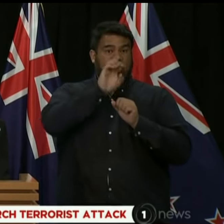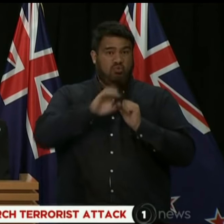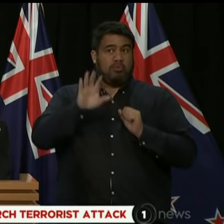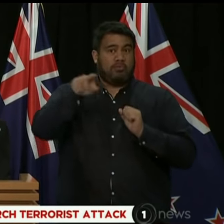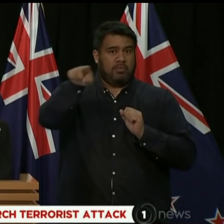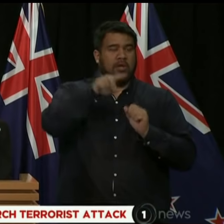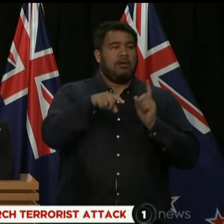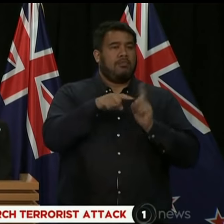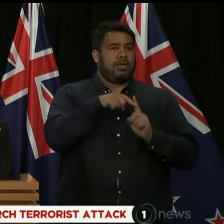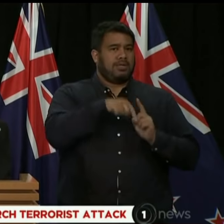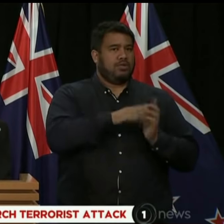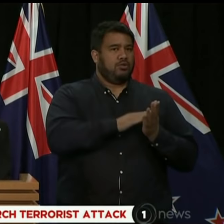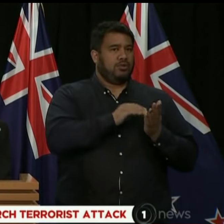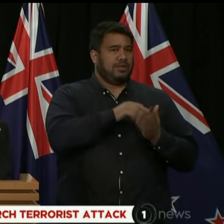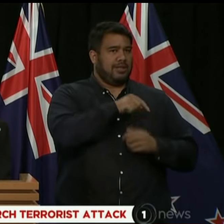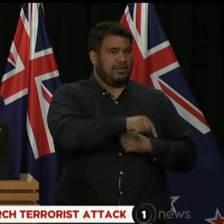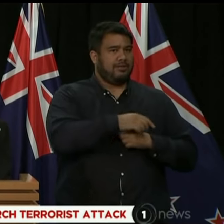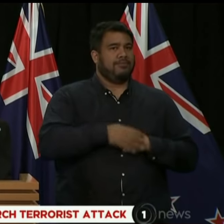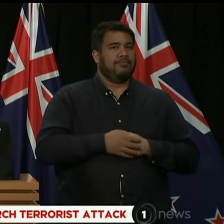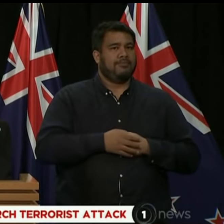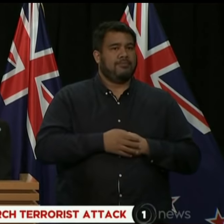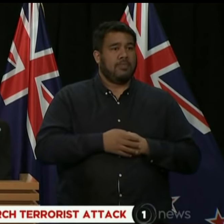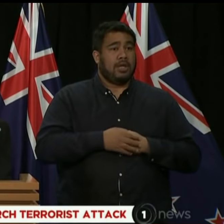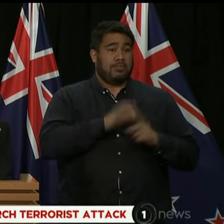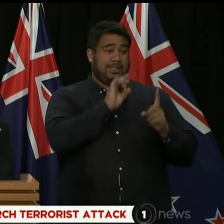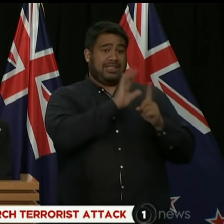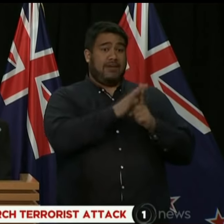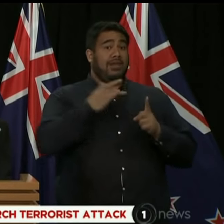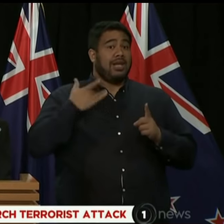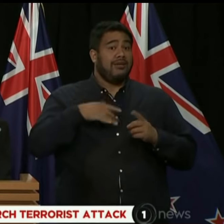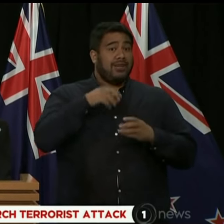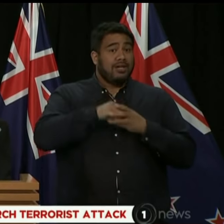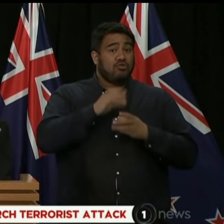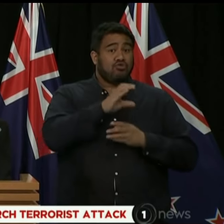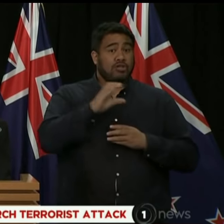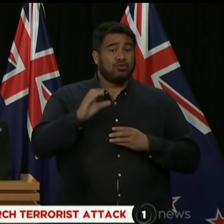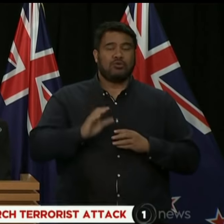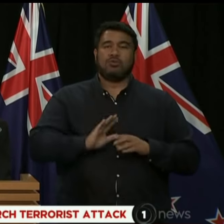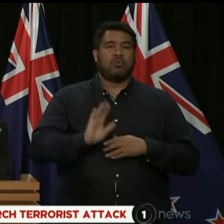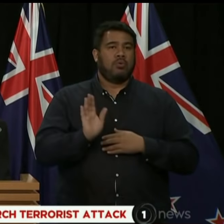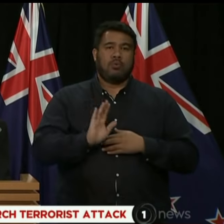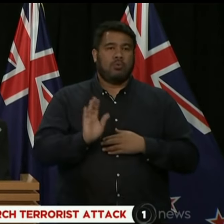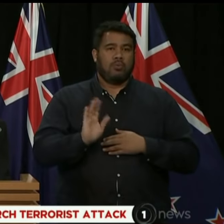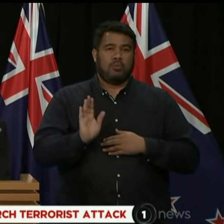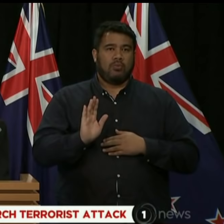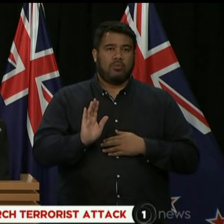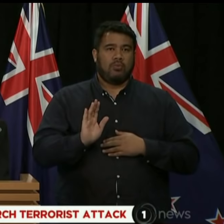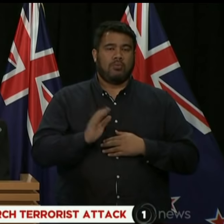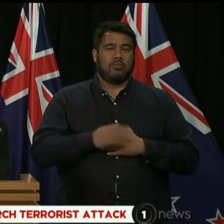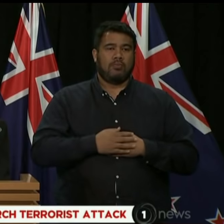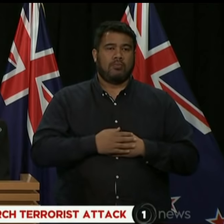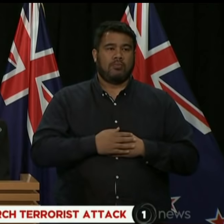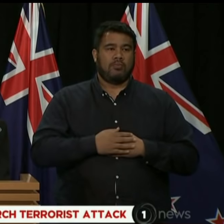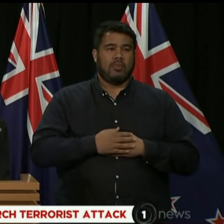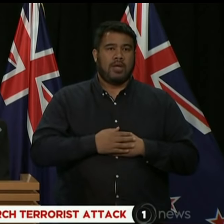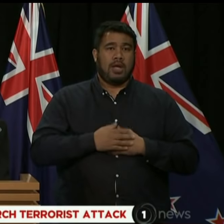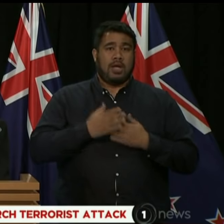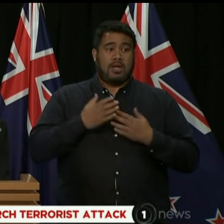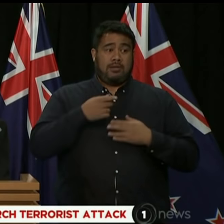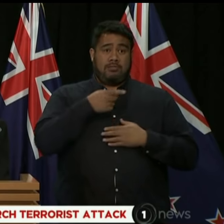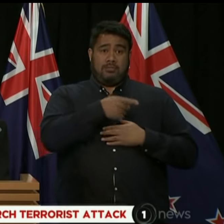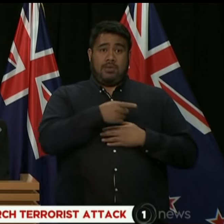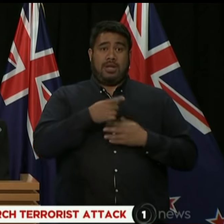They were not a resident of Christchurch. In fact, they were currently